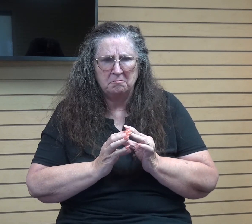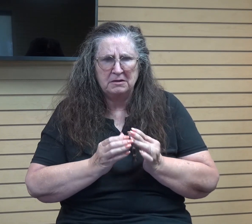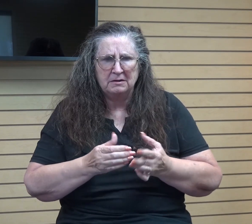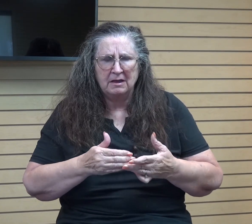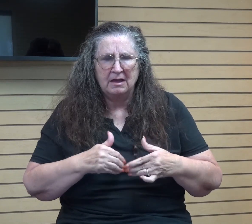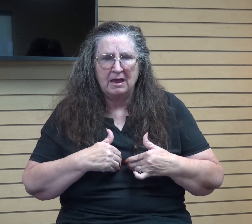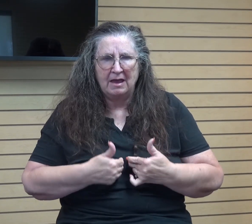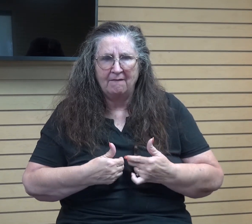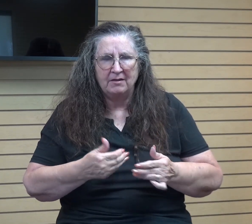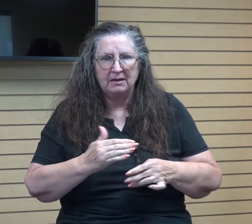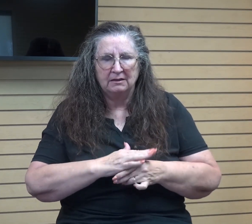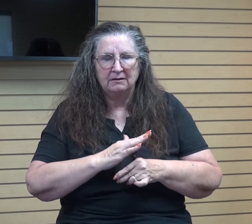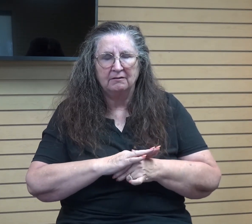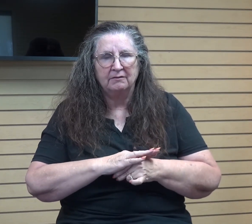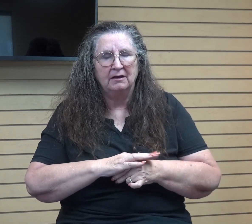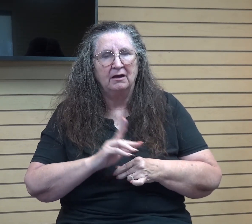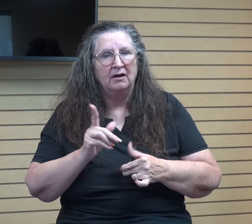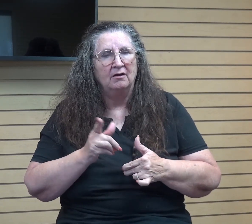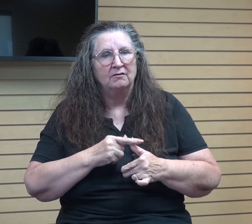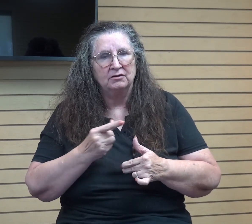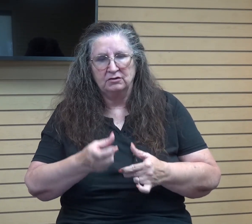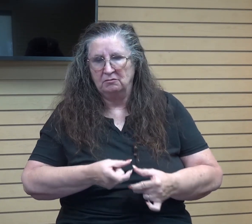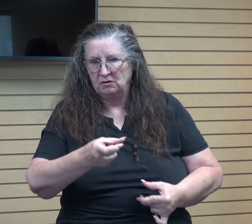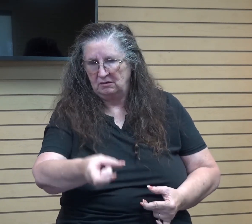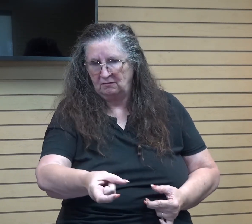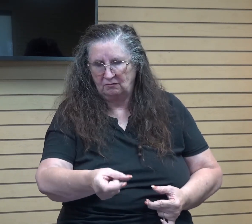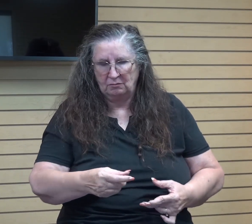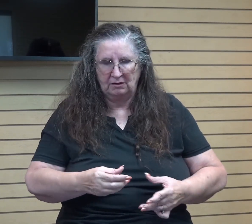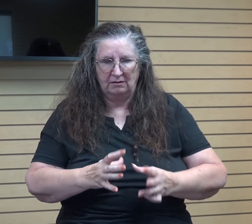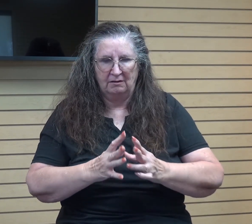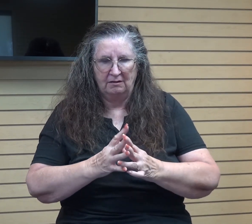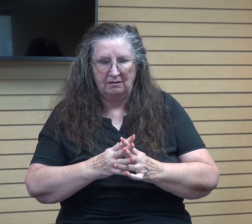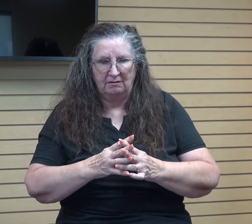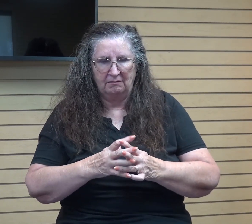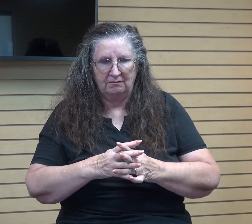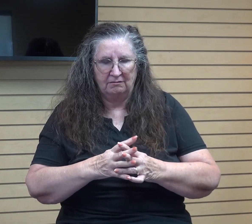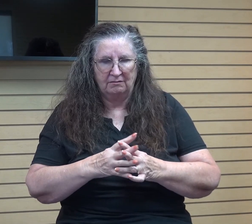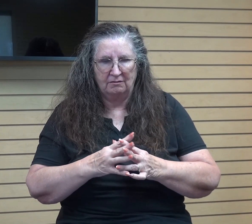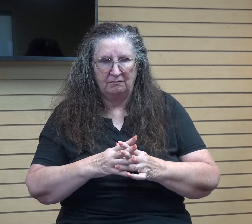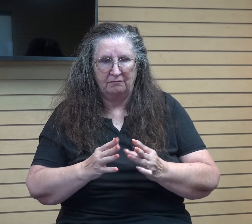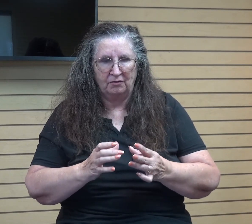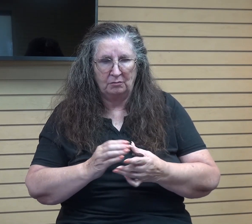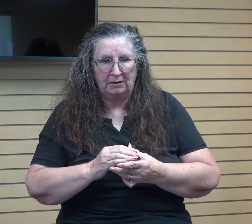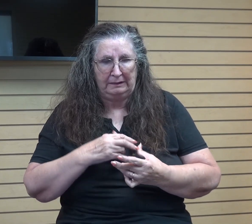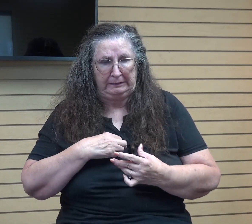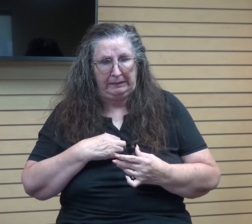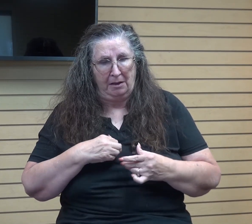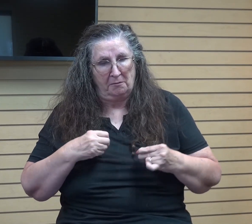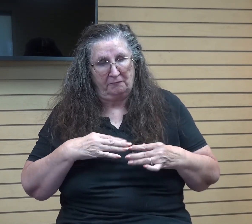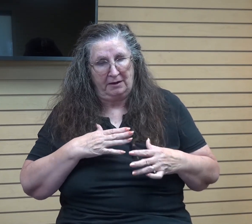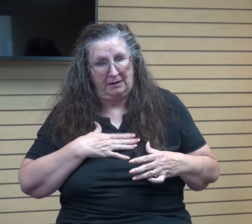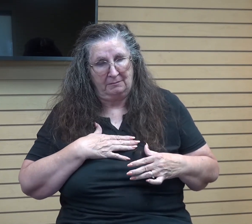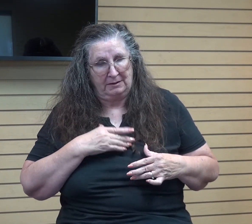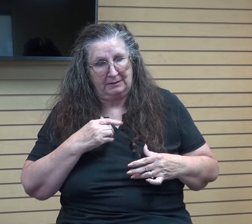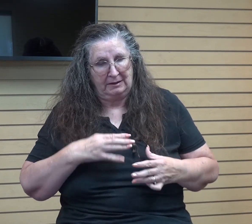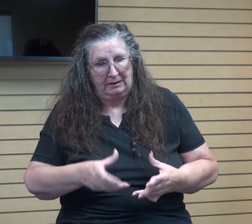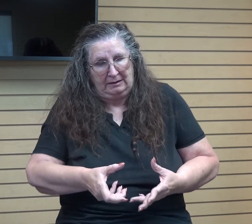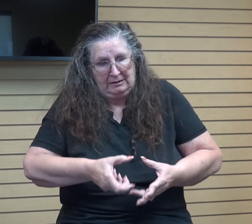And so the first time he hands me this football, mind you, I'm still pretty scared of my dad. I take this football and I